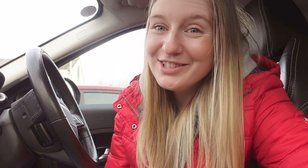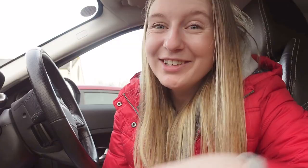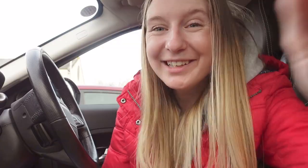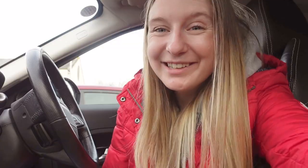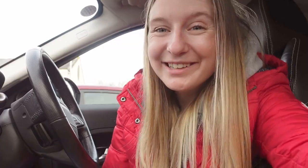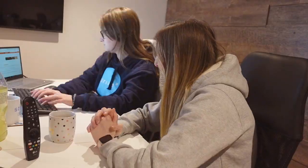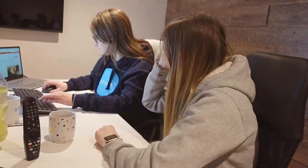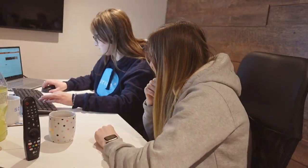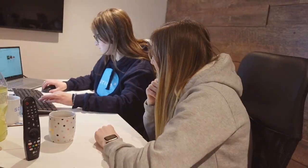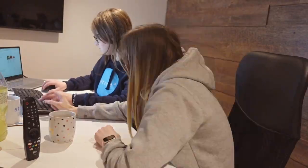soon